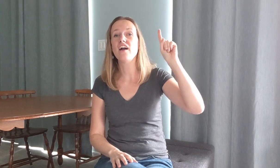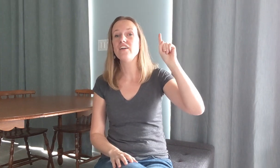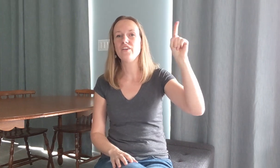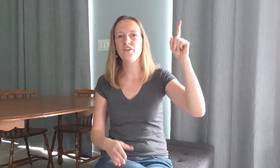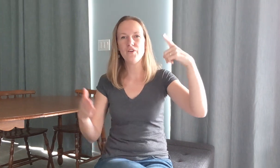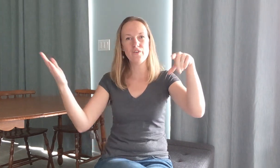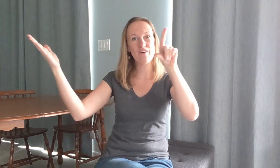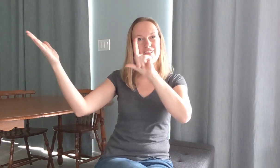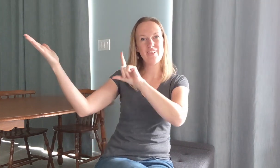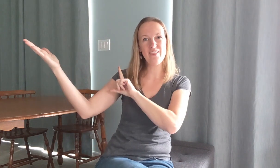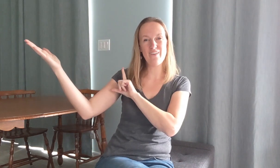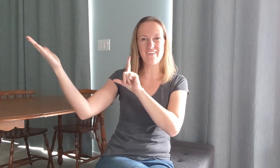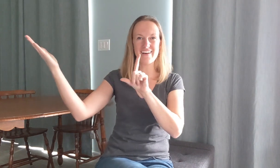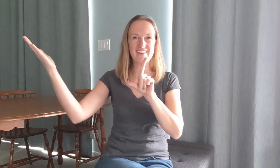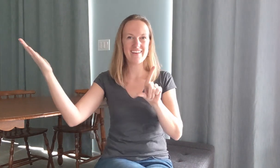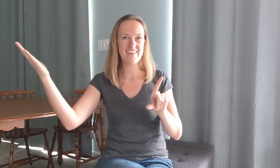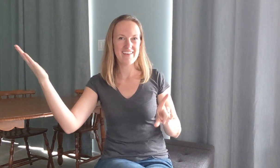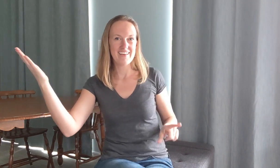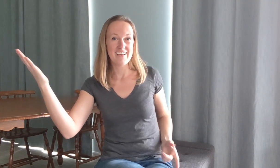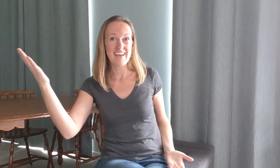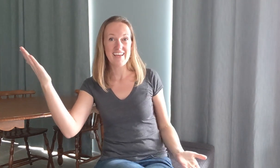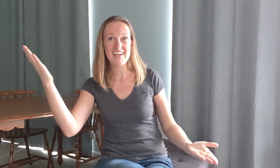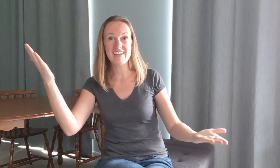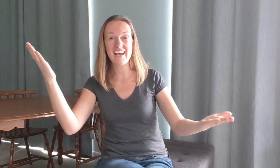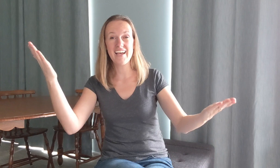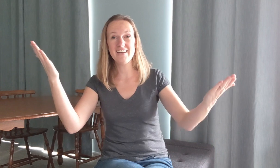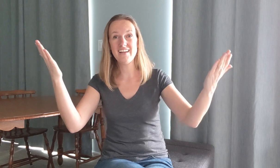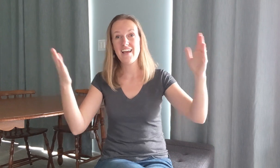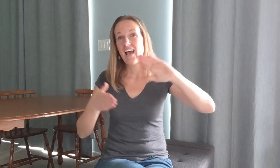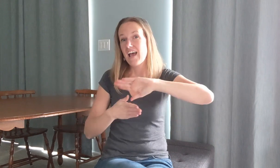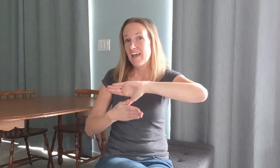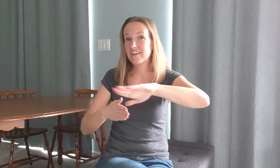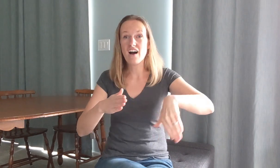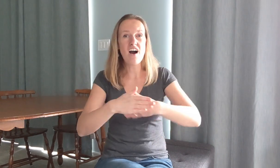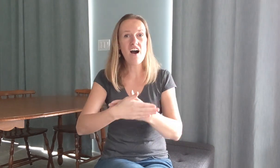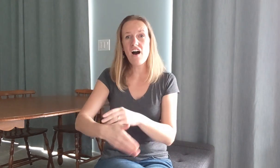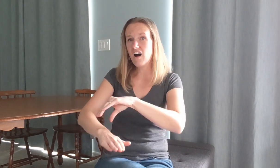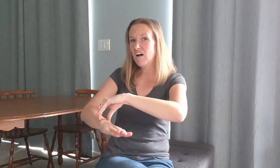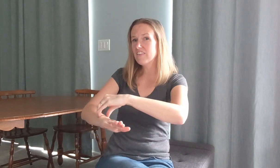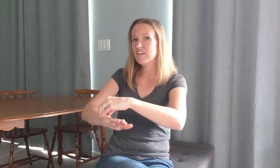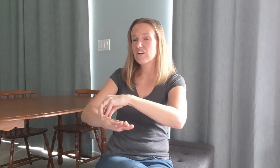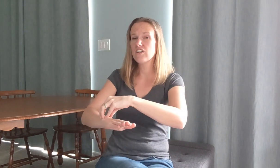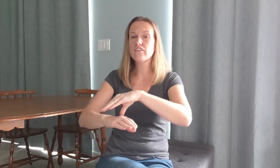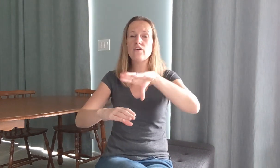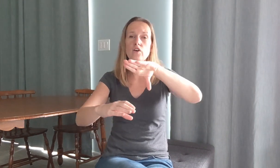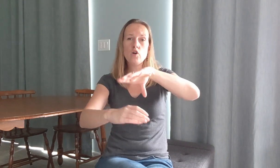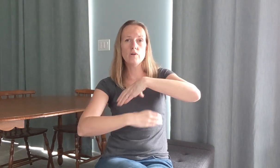you lord okay and again and all the earth will